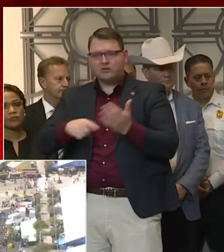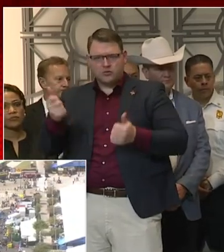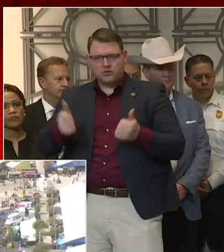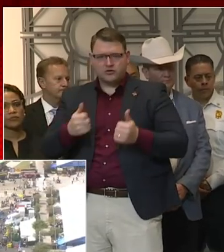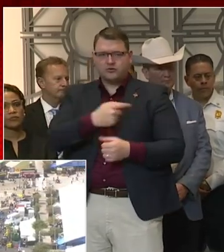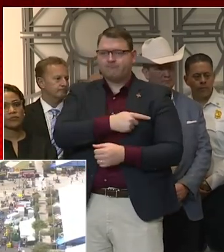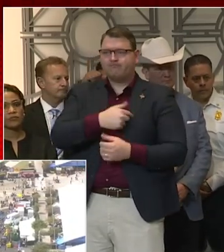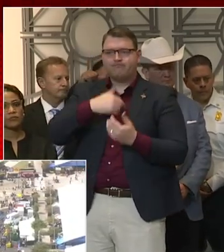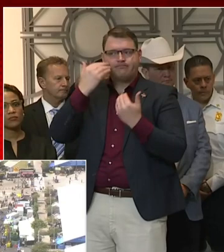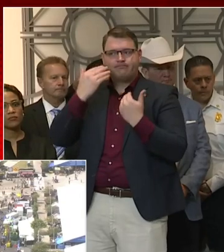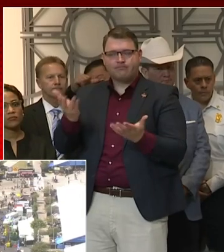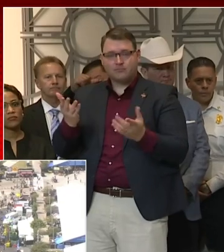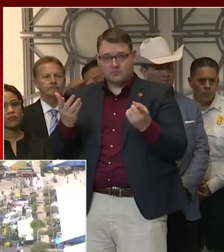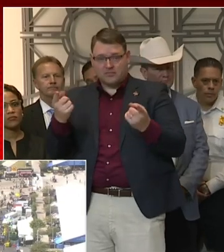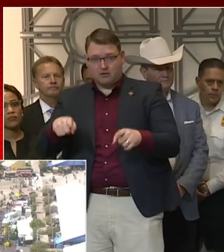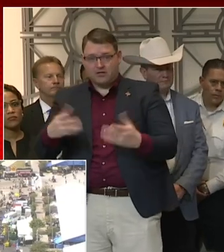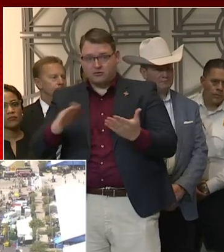speak to.